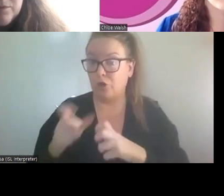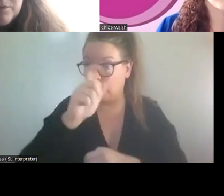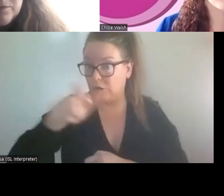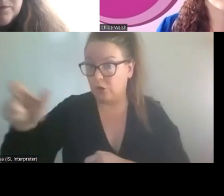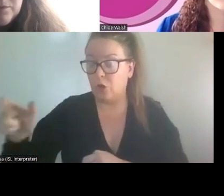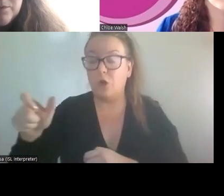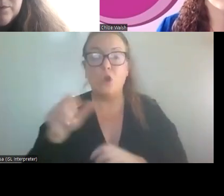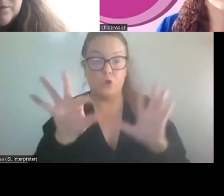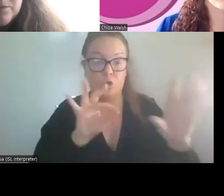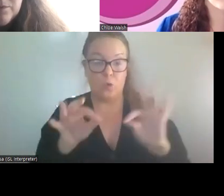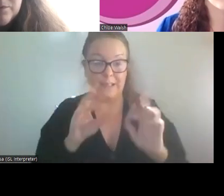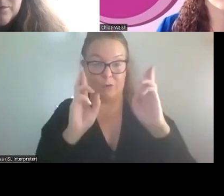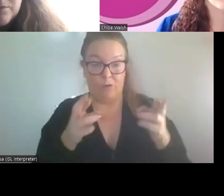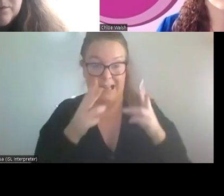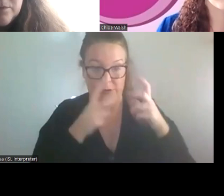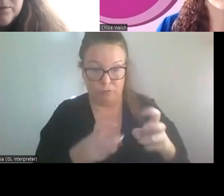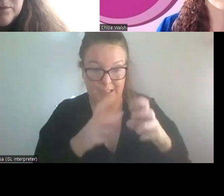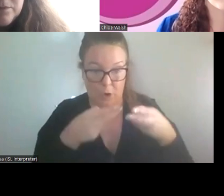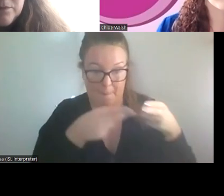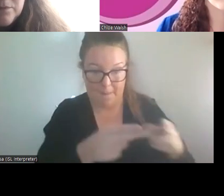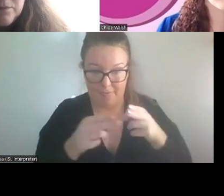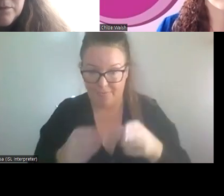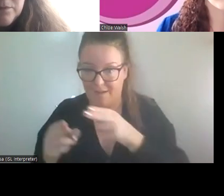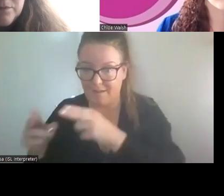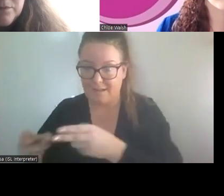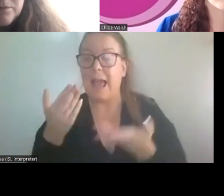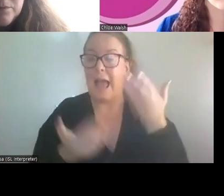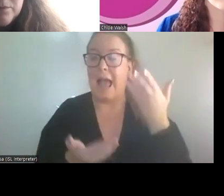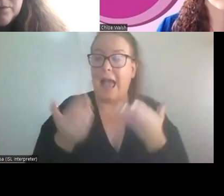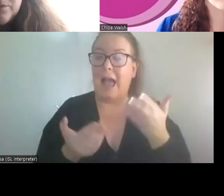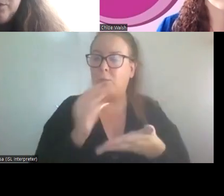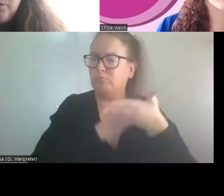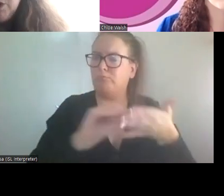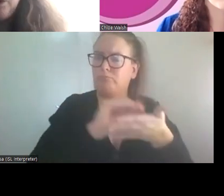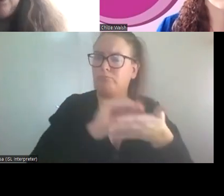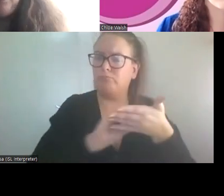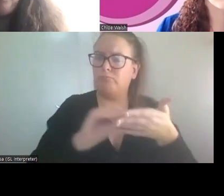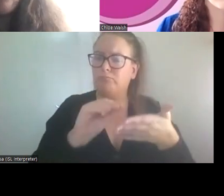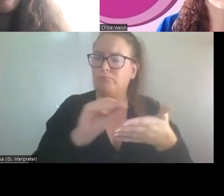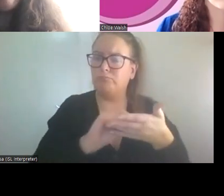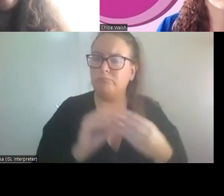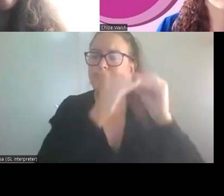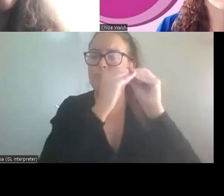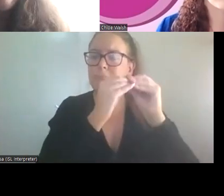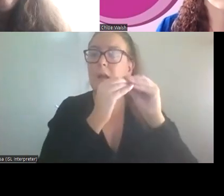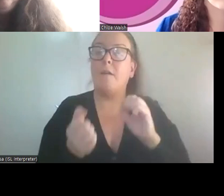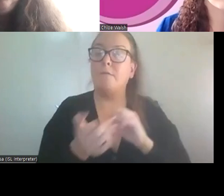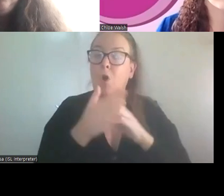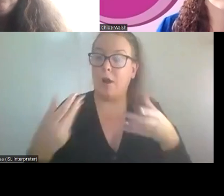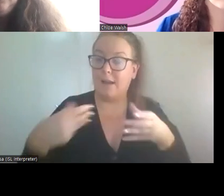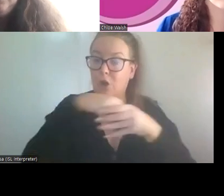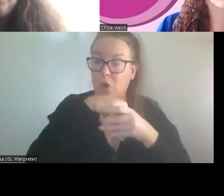methods and how to write it up for inclusion into